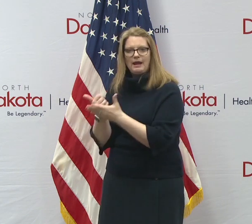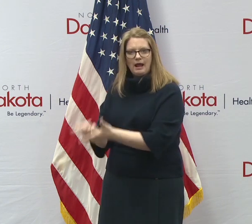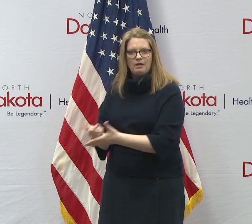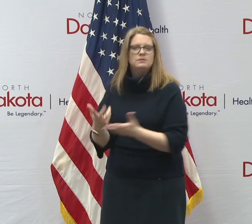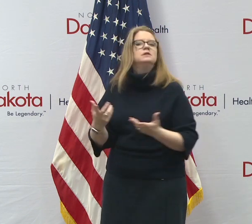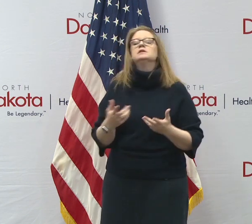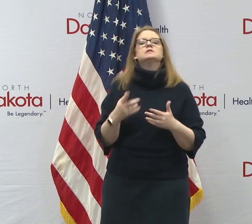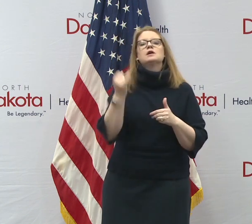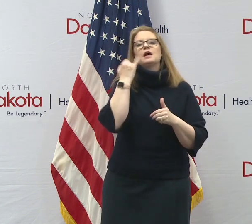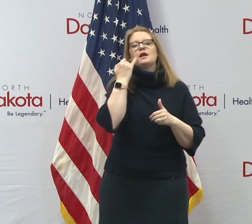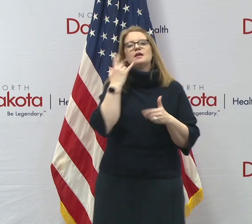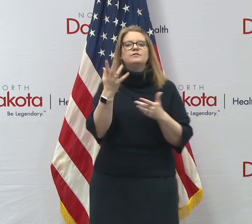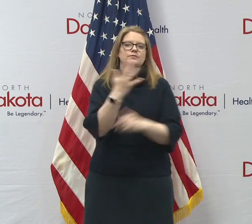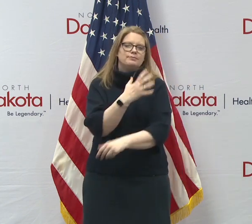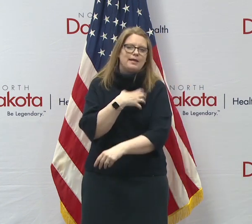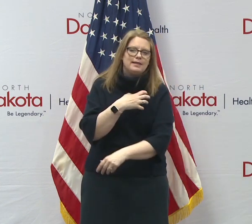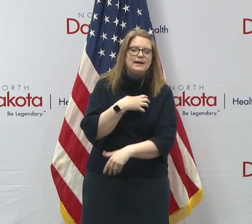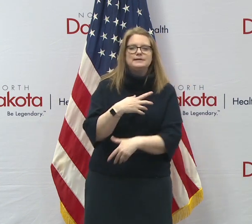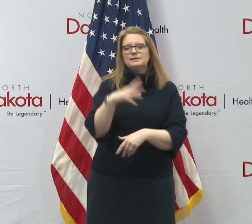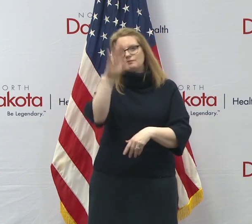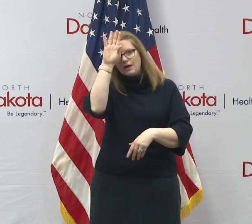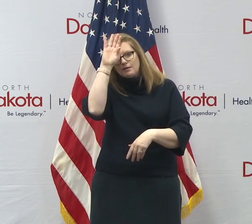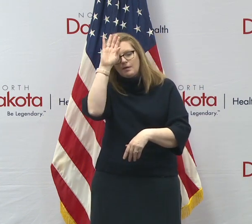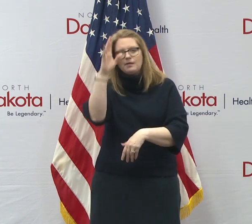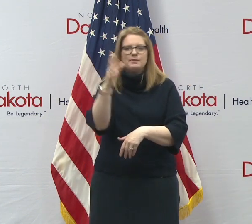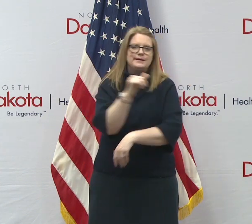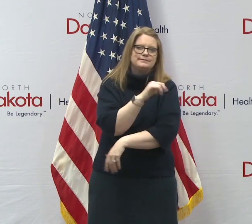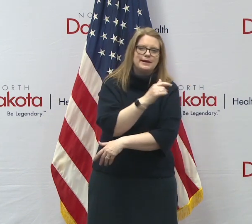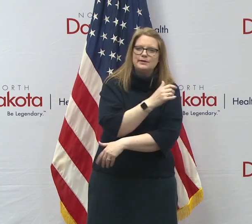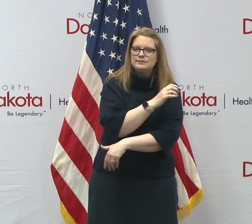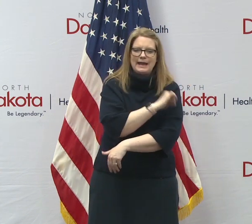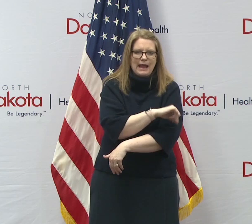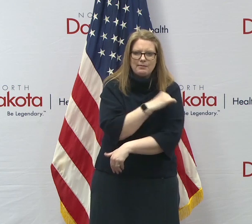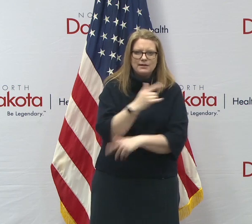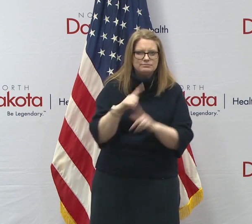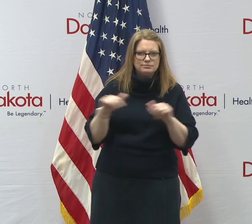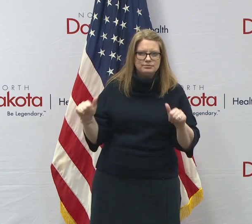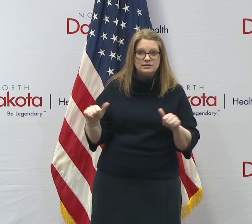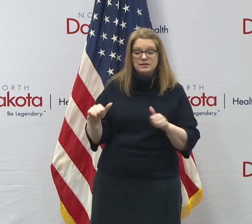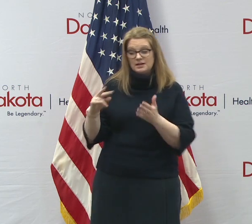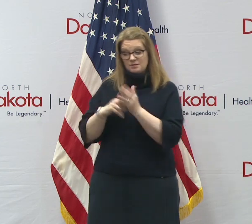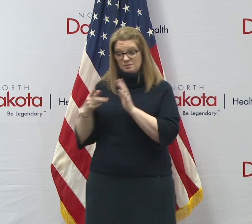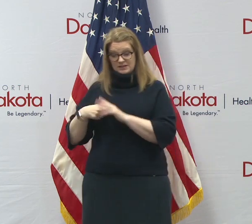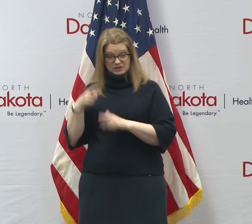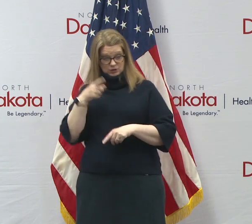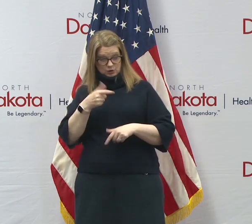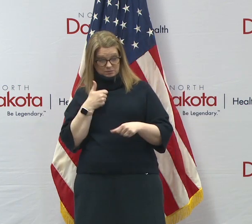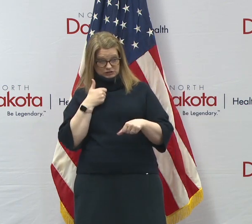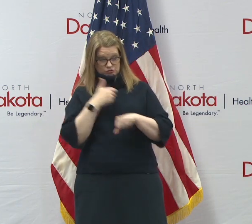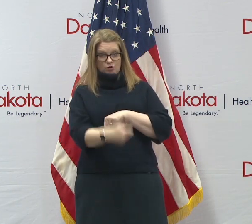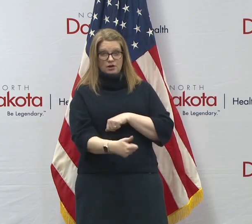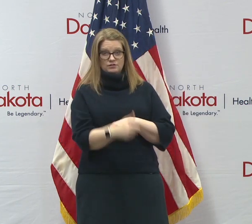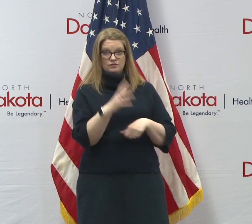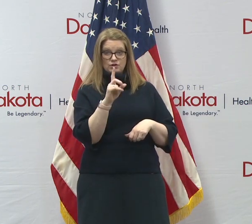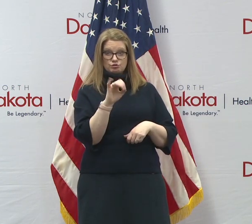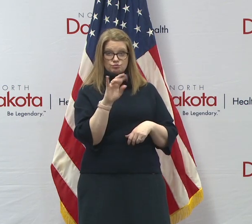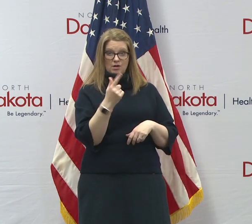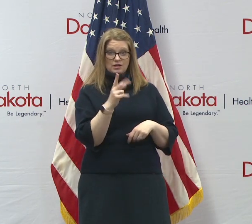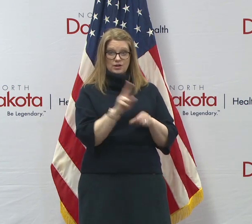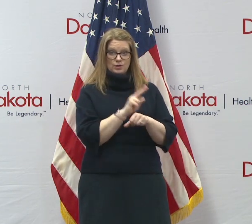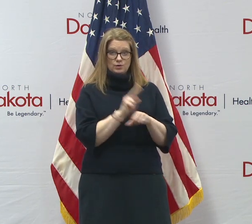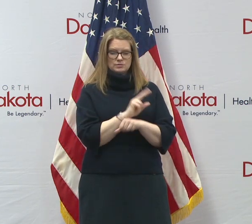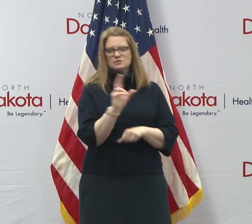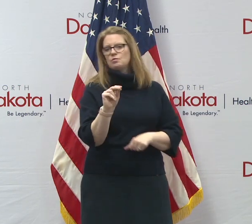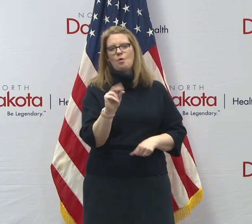police, first responders, ambulance, uh, and under those Good Samaritan laws, you won't be prosecuted for drug use, uh,